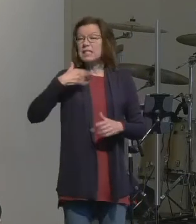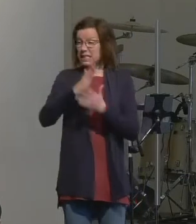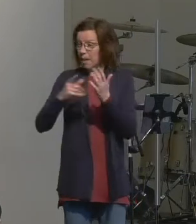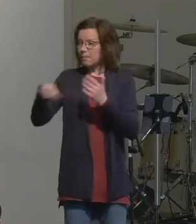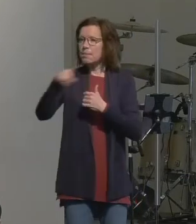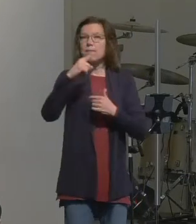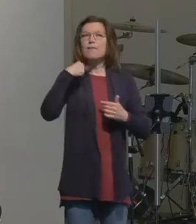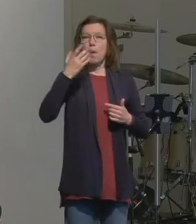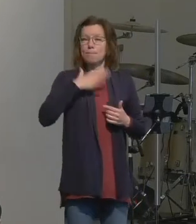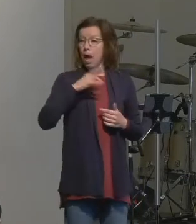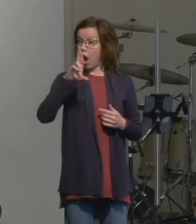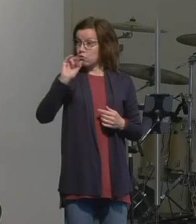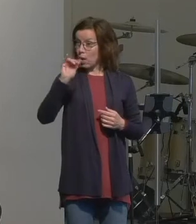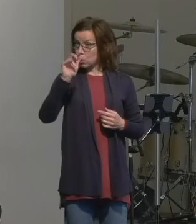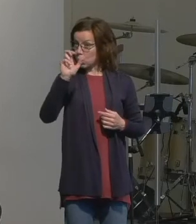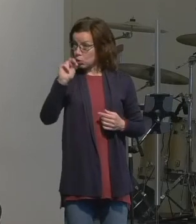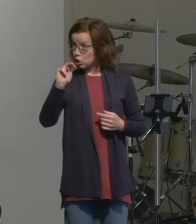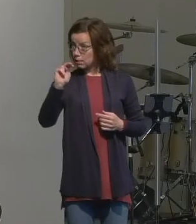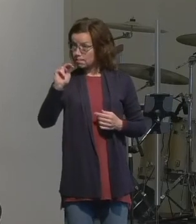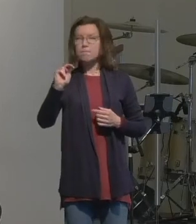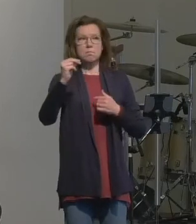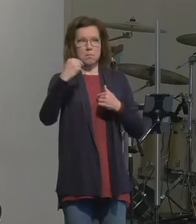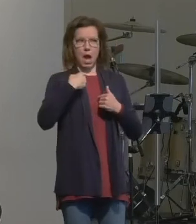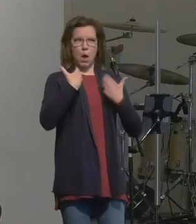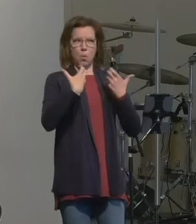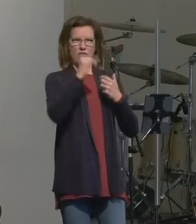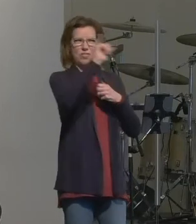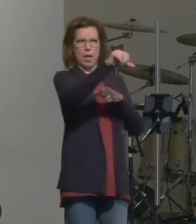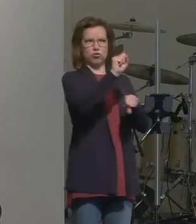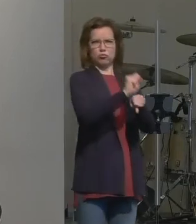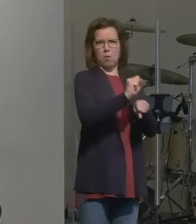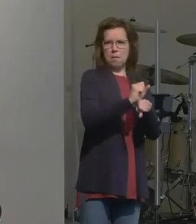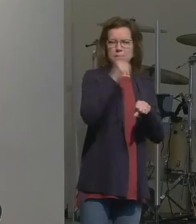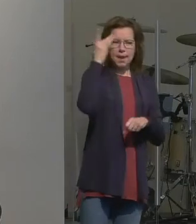a plan this way and it might not be comfortable right now